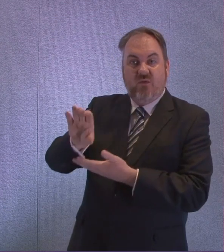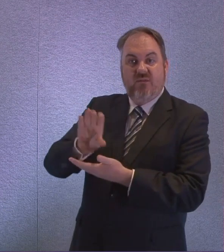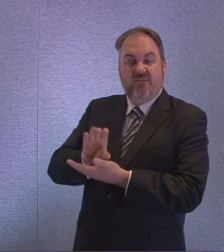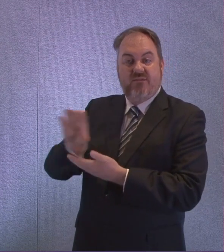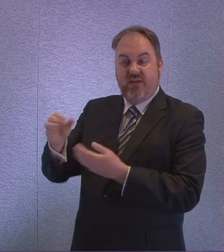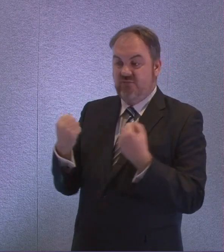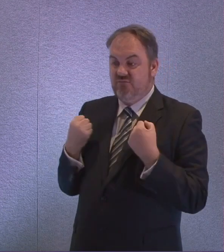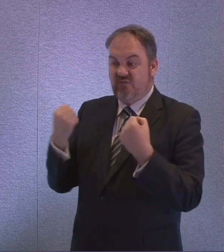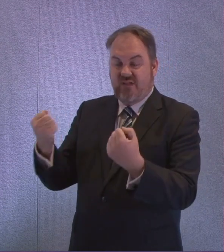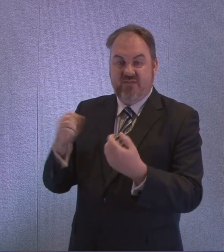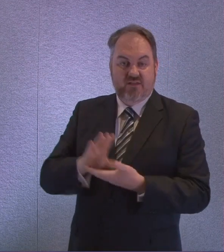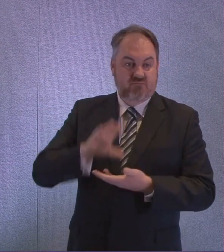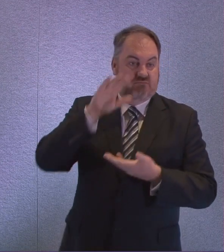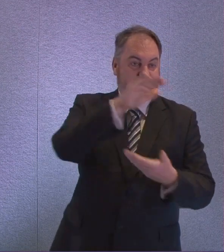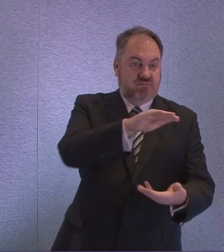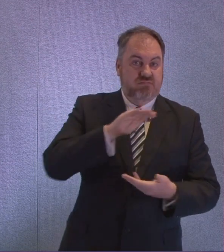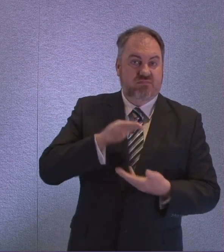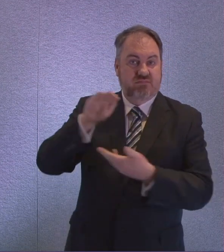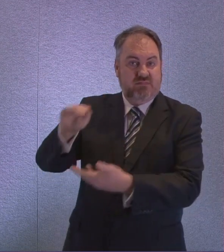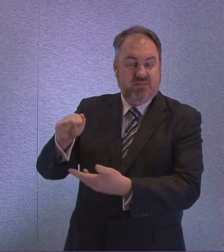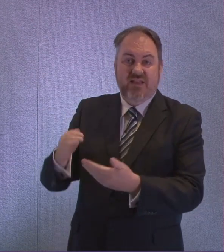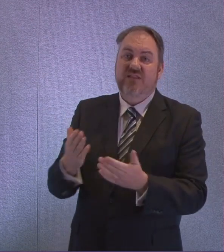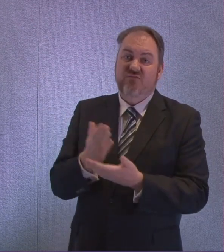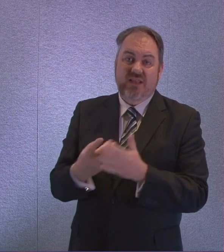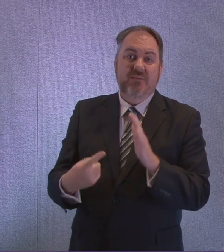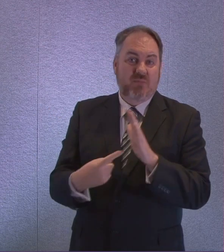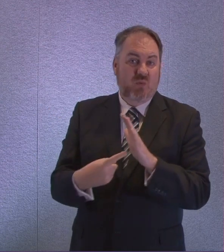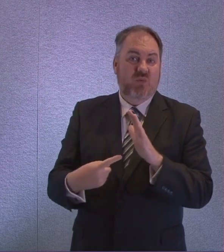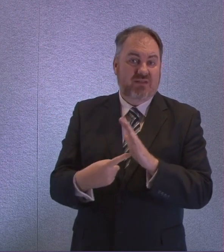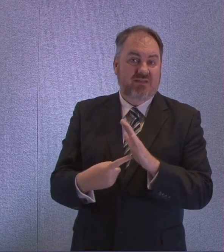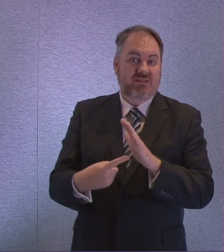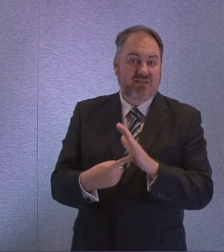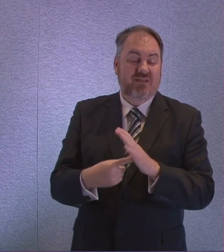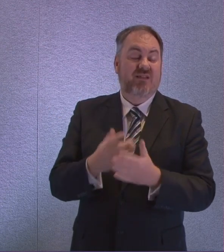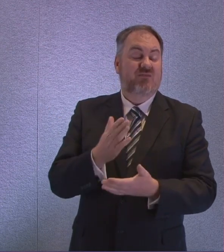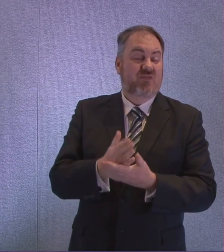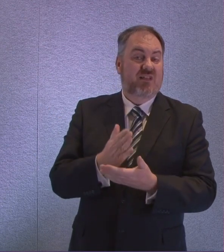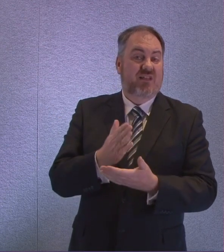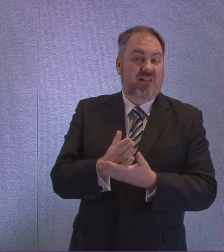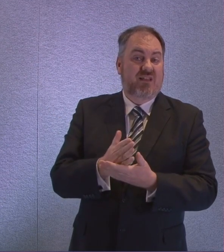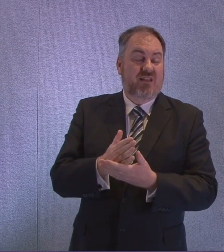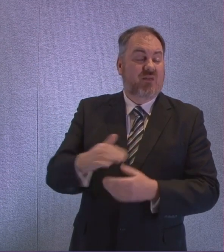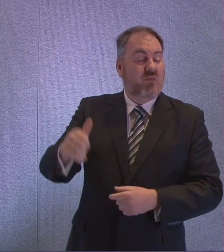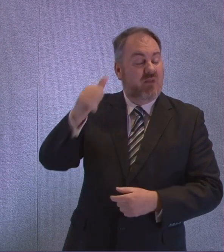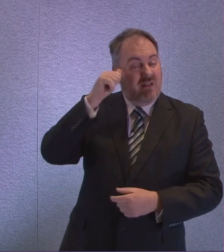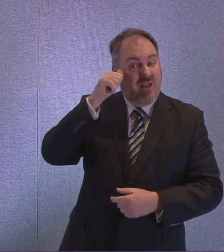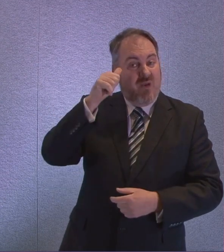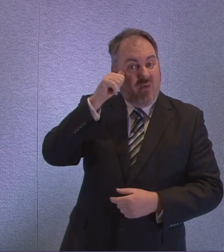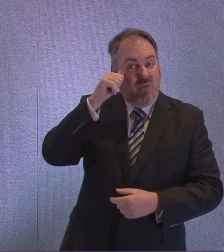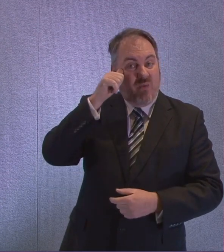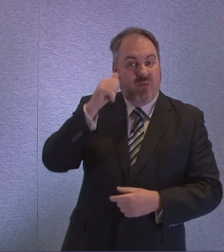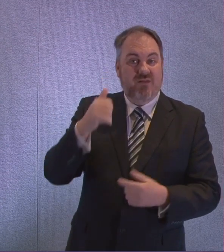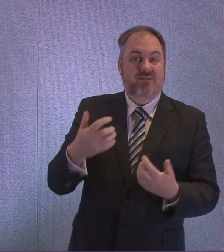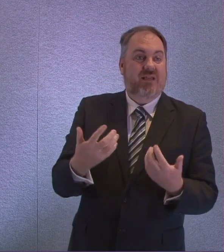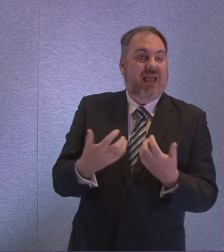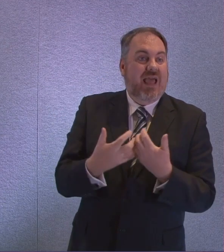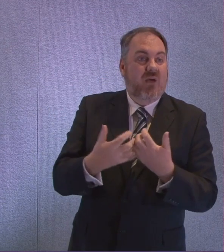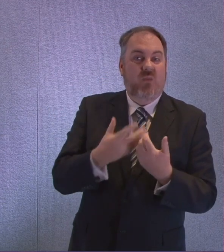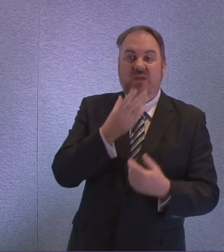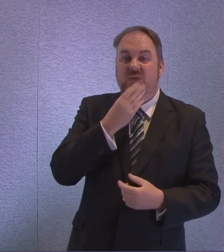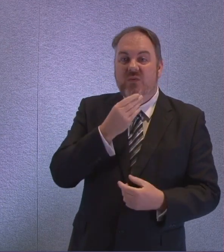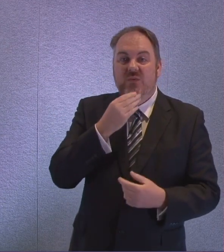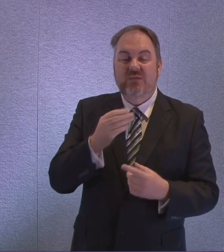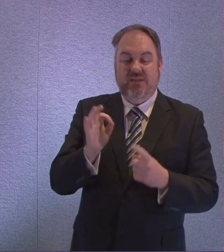guidance we're issuing to workers about what types of equipment they should be using in what circumstances. And also there have been